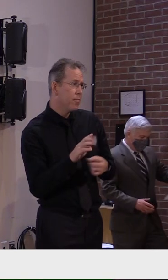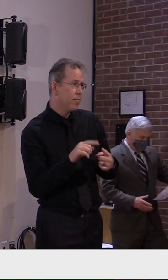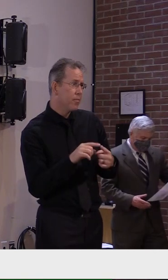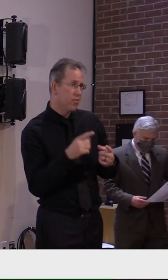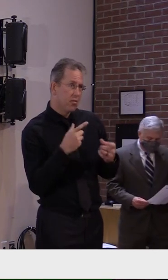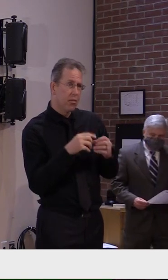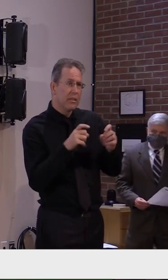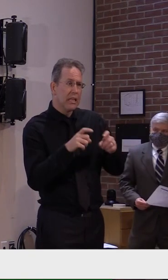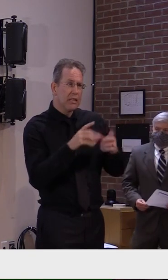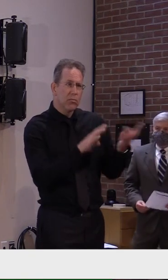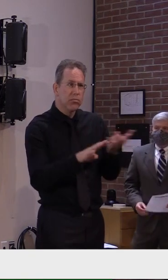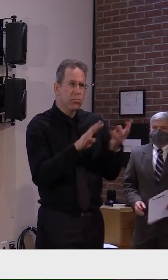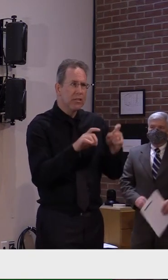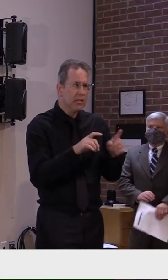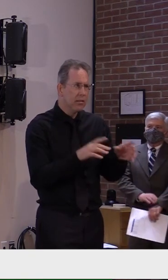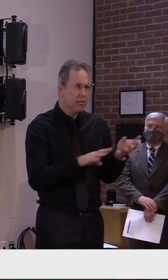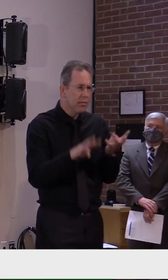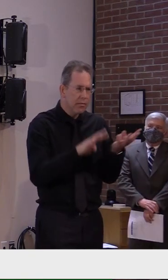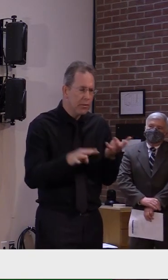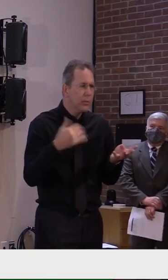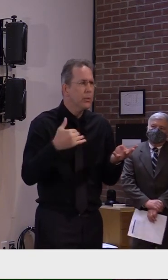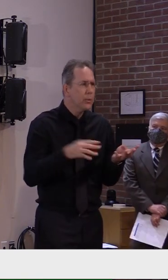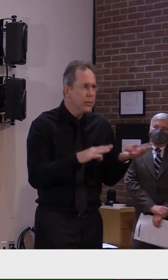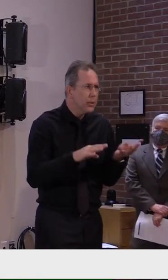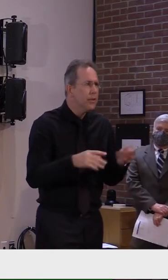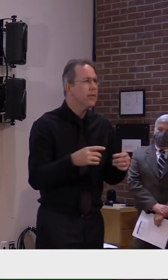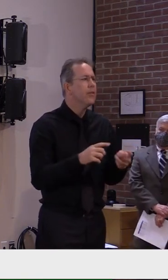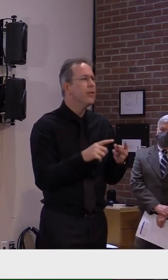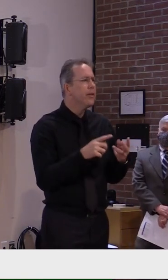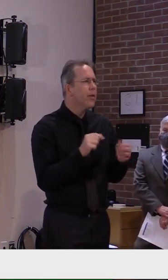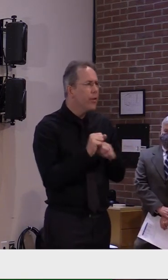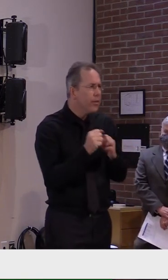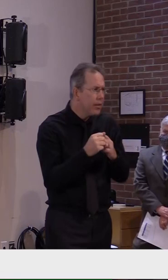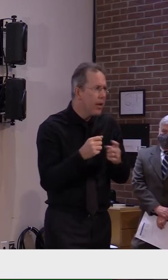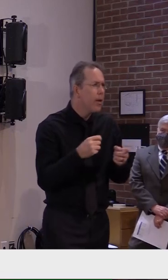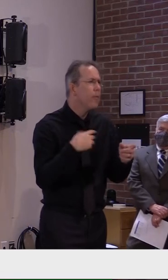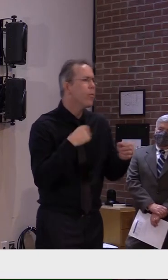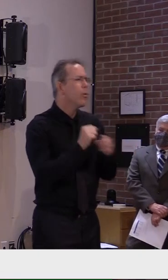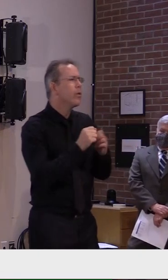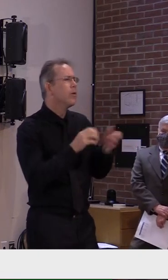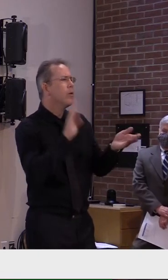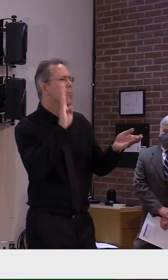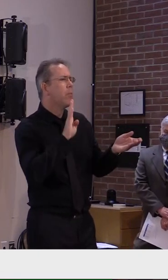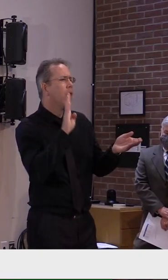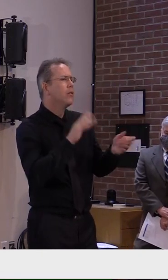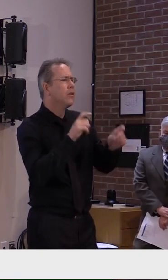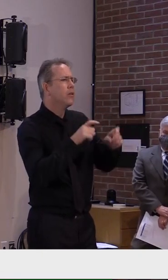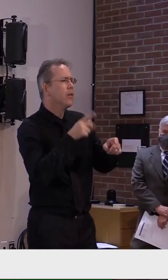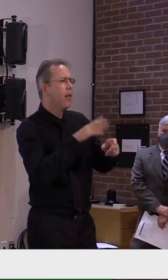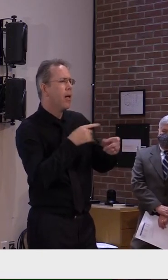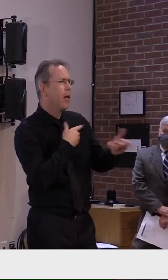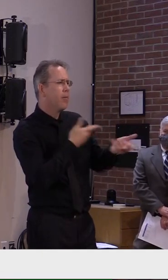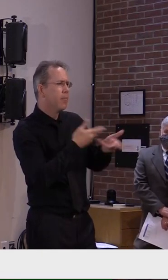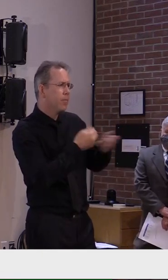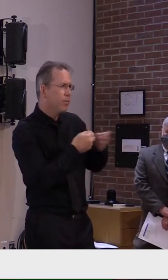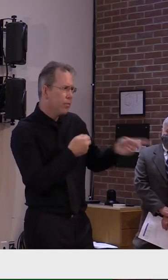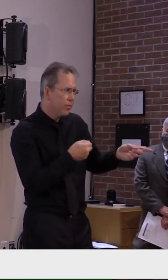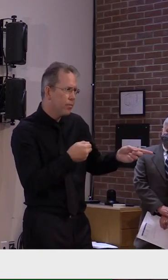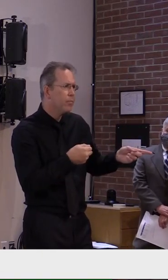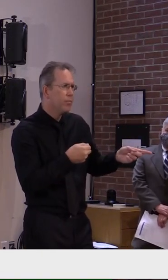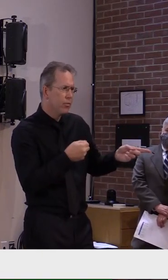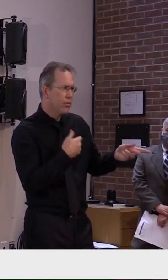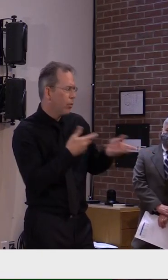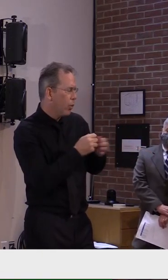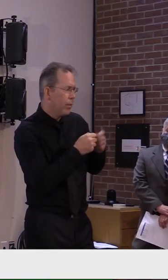to the lab in Boston, the Broad Institute, which you just heard a little bit about with the new test sites we're setting up